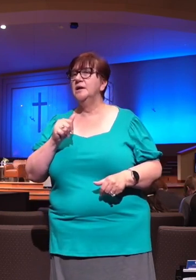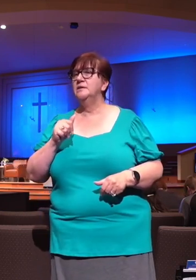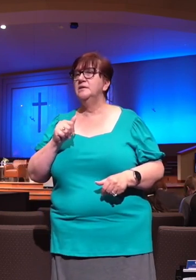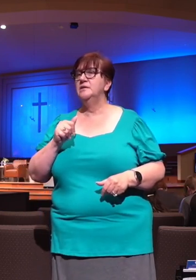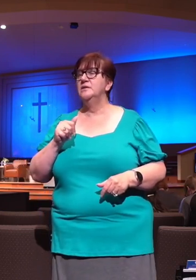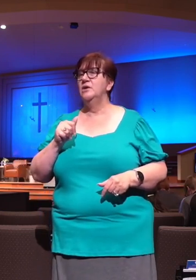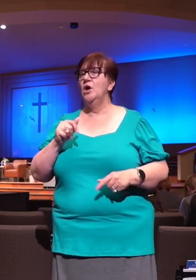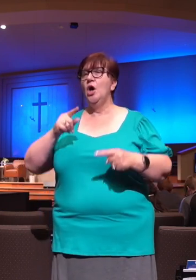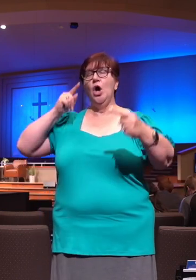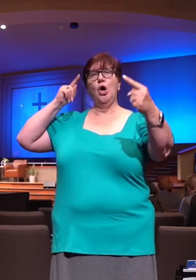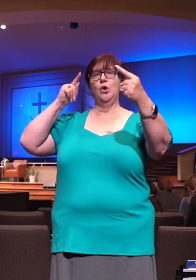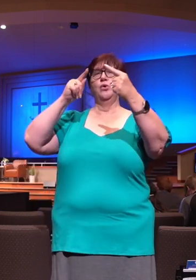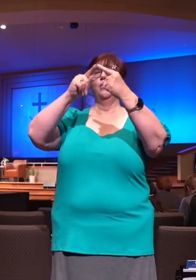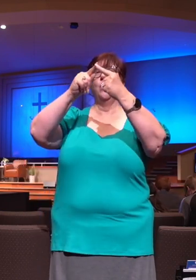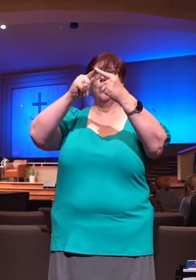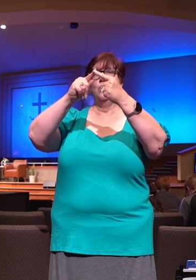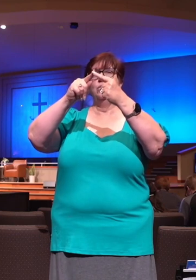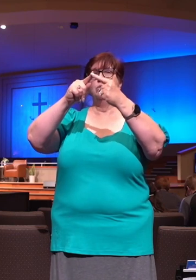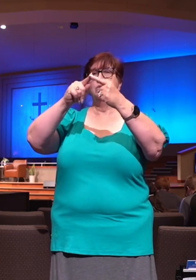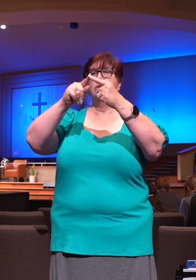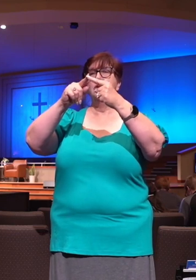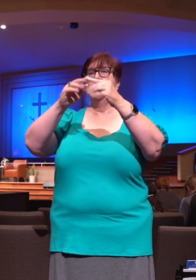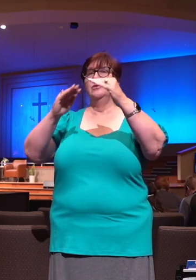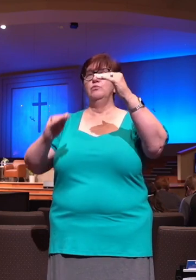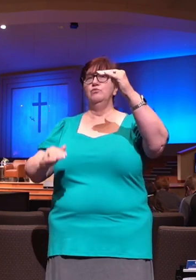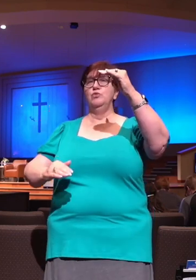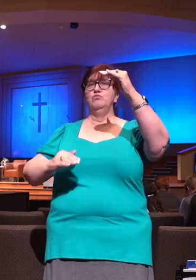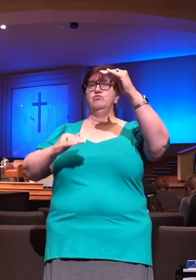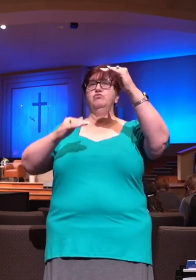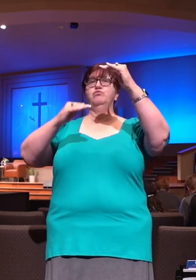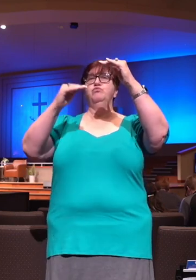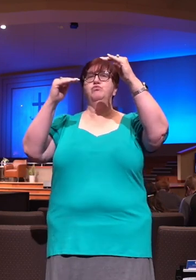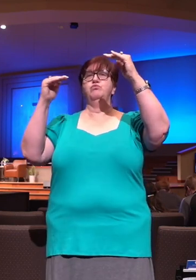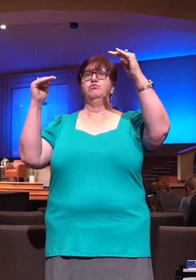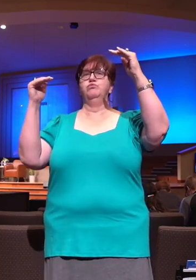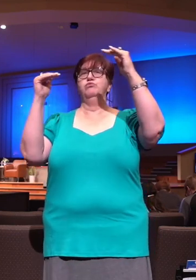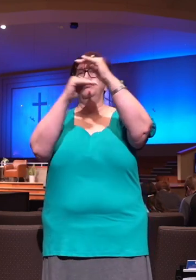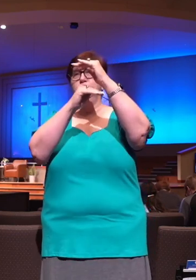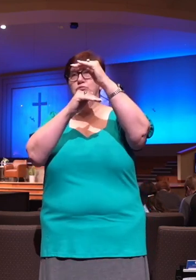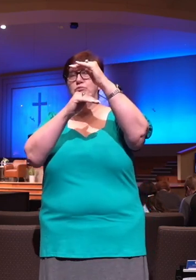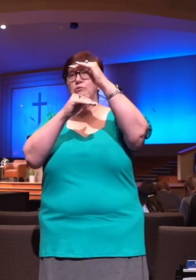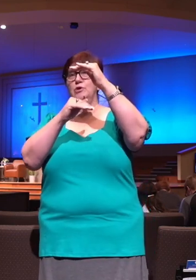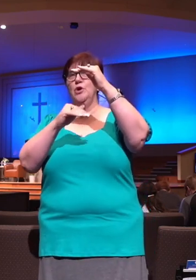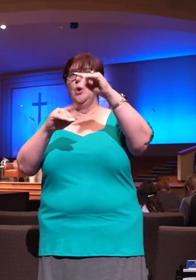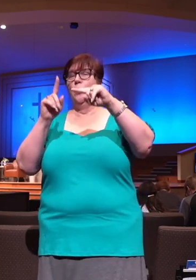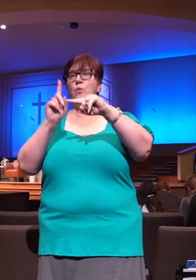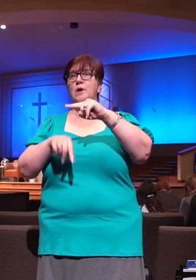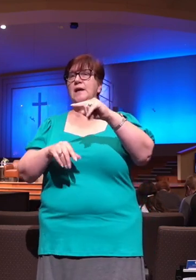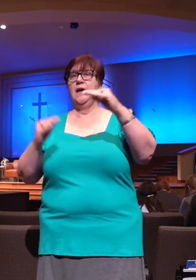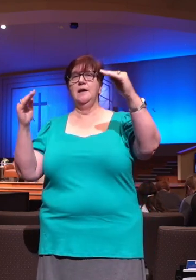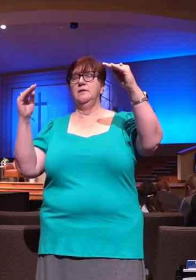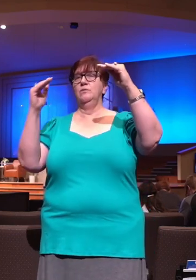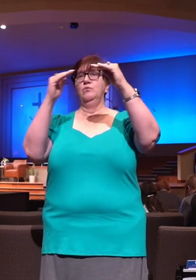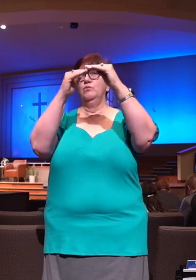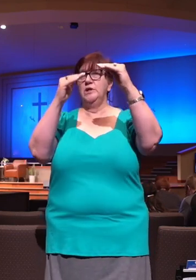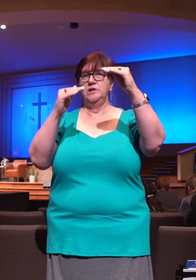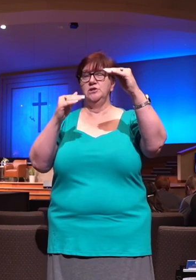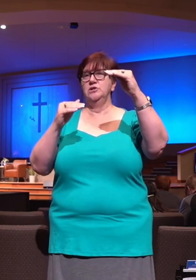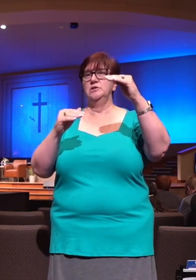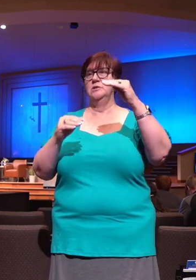Christian life where we're at this level of satisfaction and I don't need it anymore. No, David had to continually encourage himself